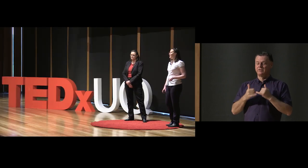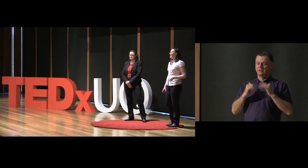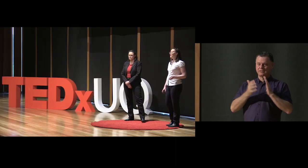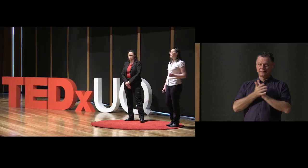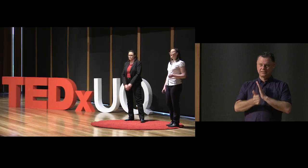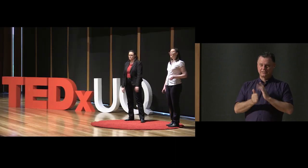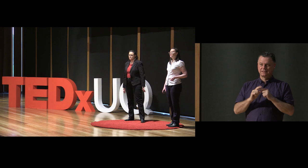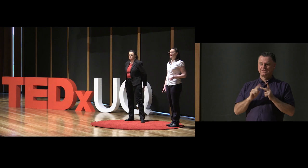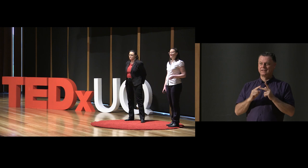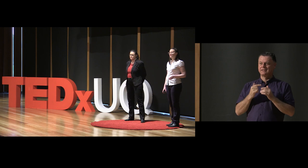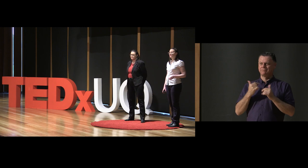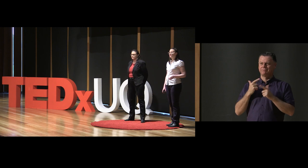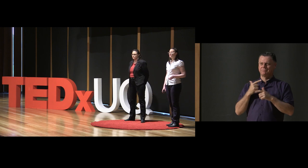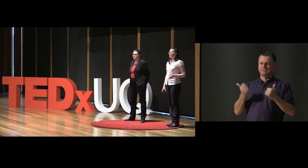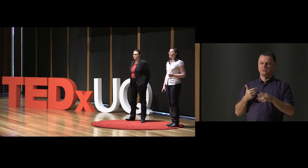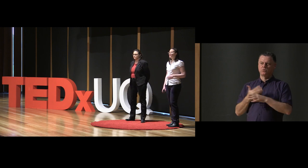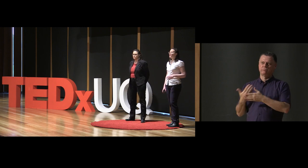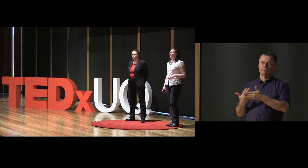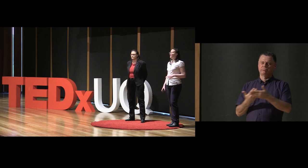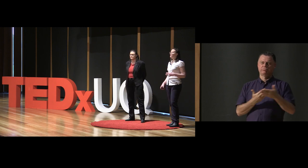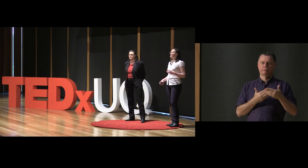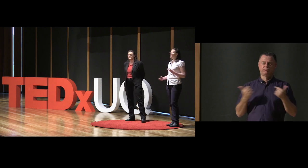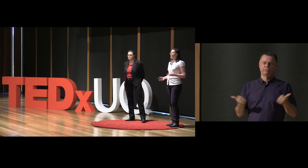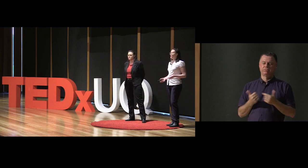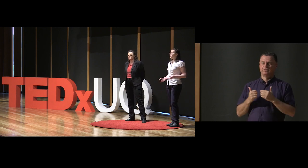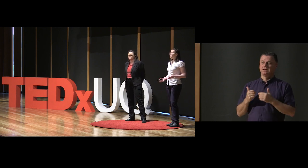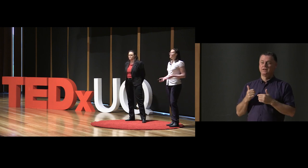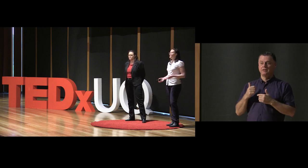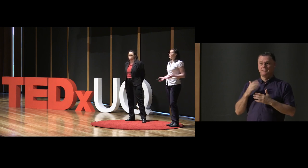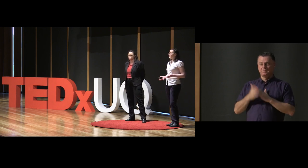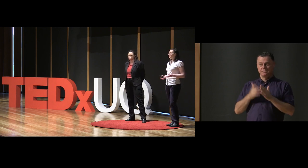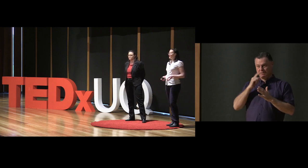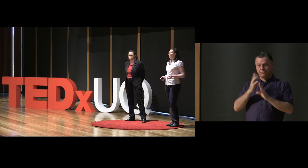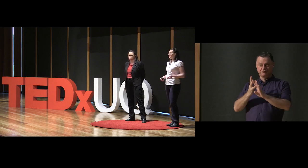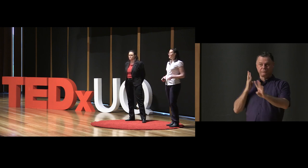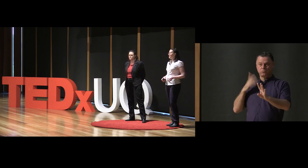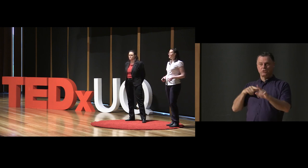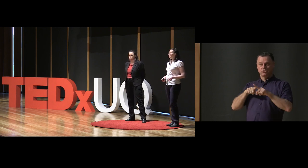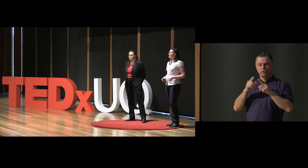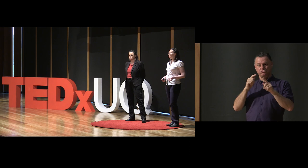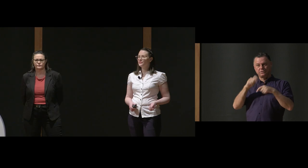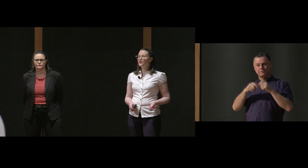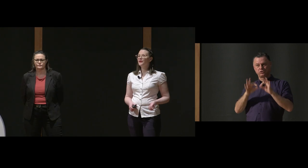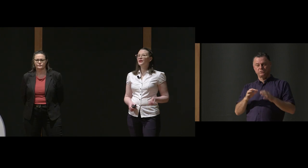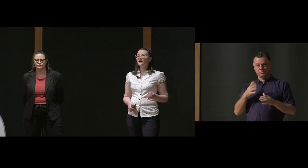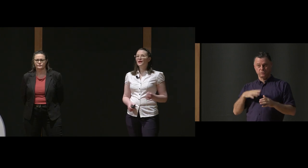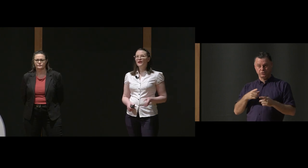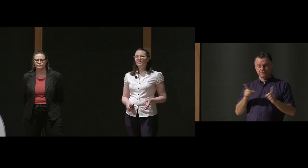skilled and highly in demand. So, you'd think there would be a lot of people lining up to become Auslan interpreters.